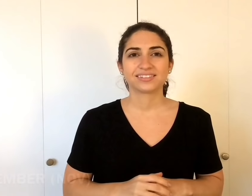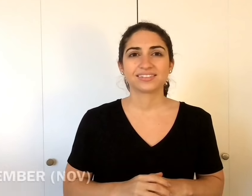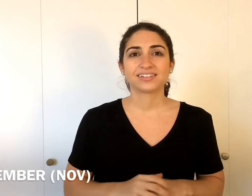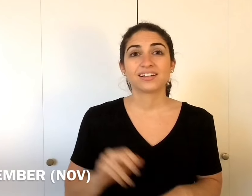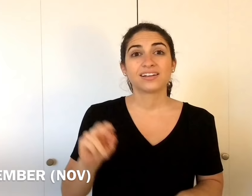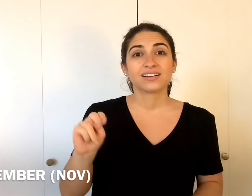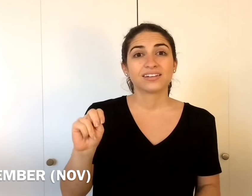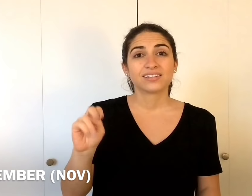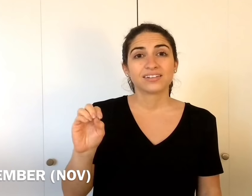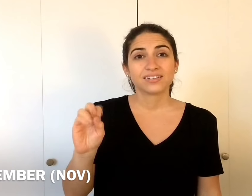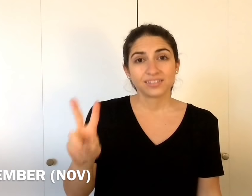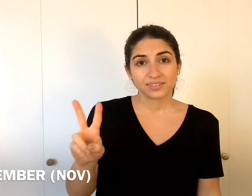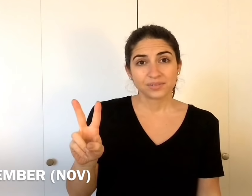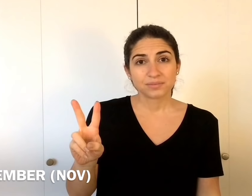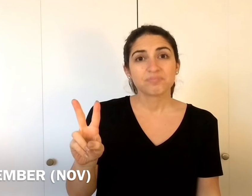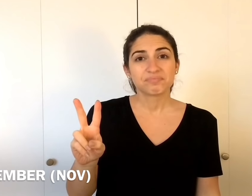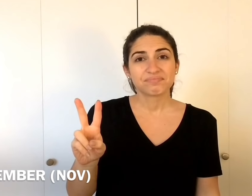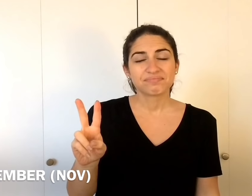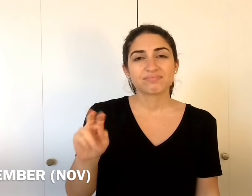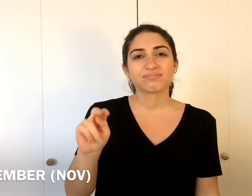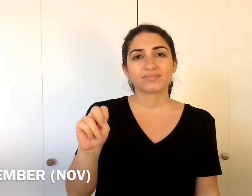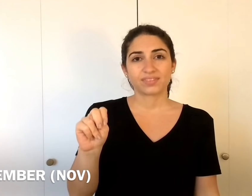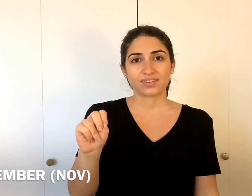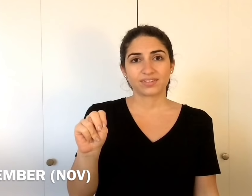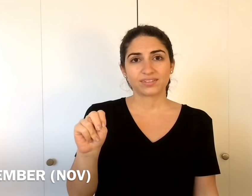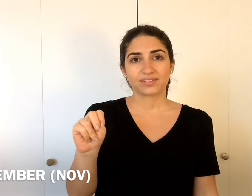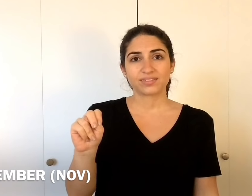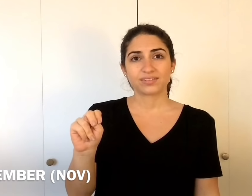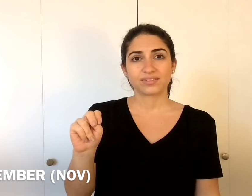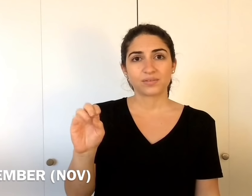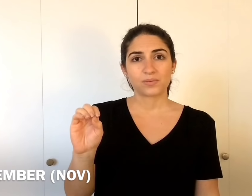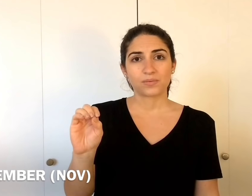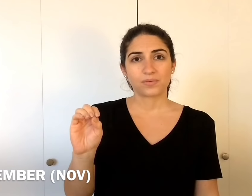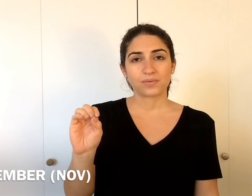November. November.-O-V.